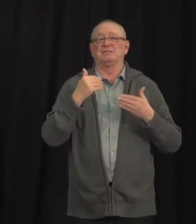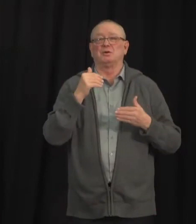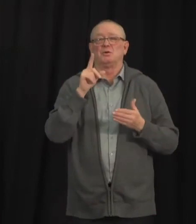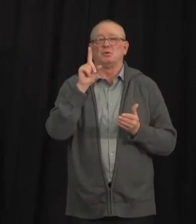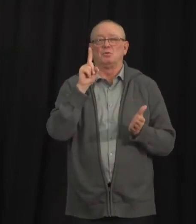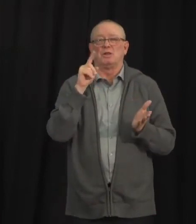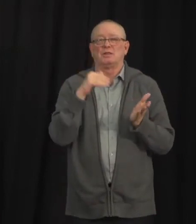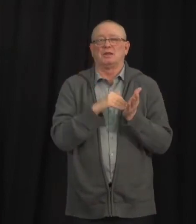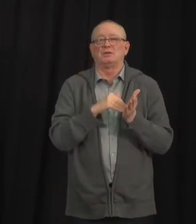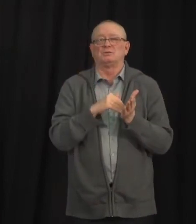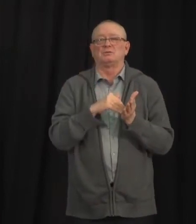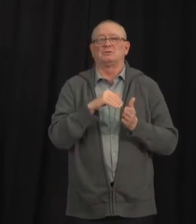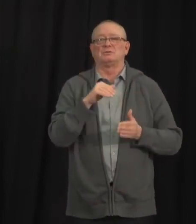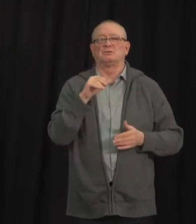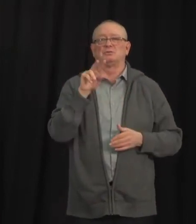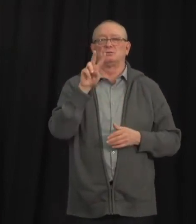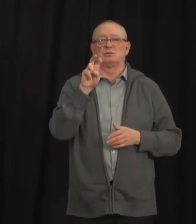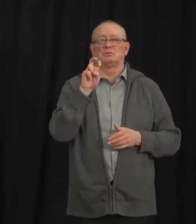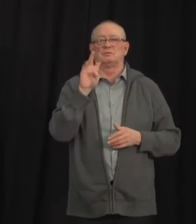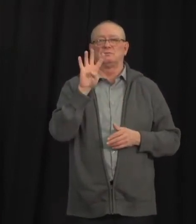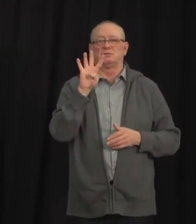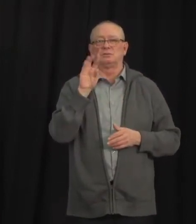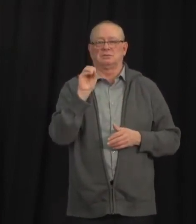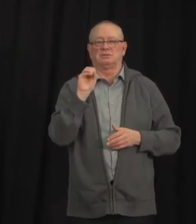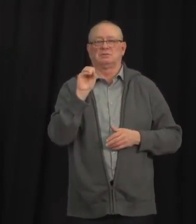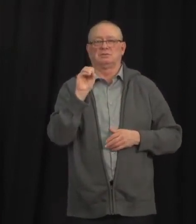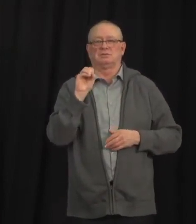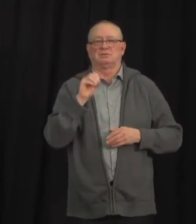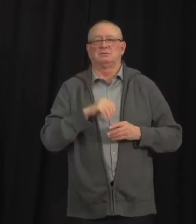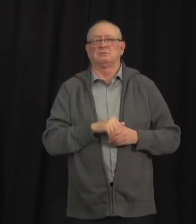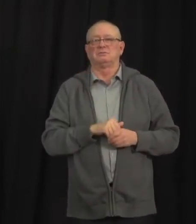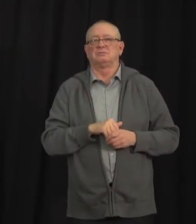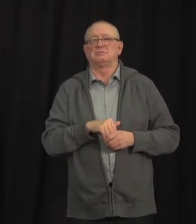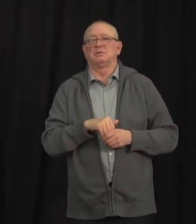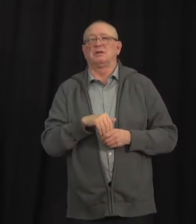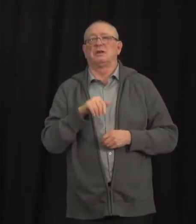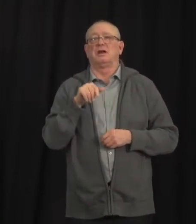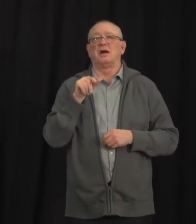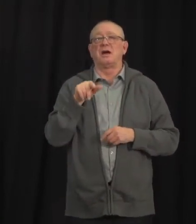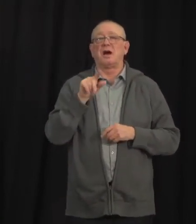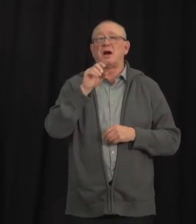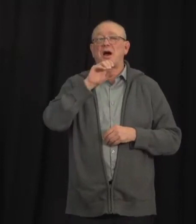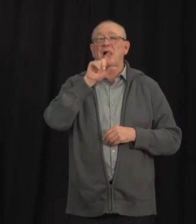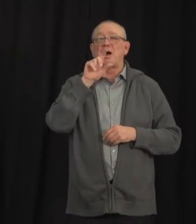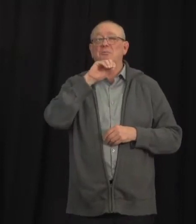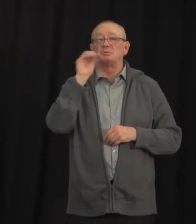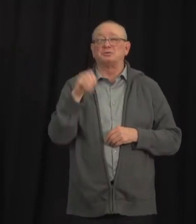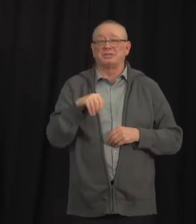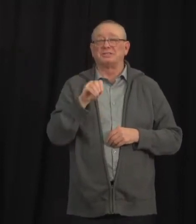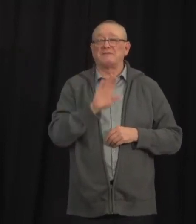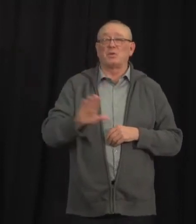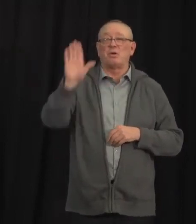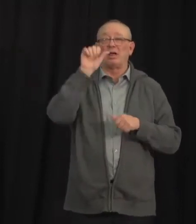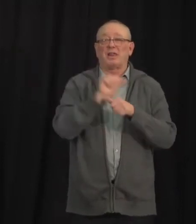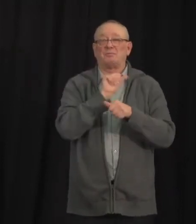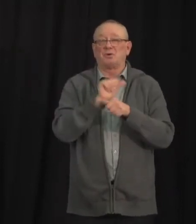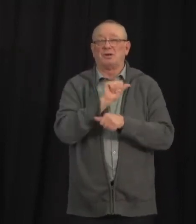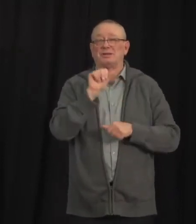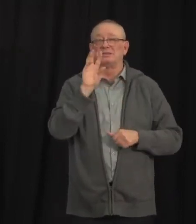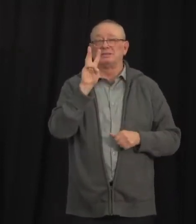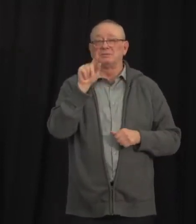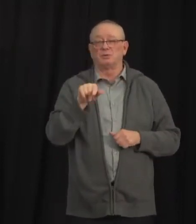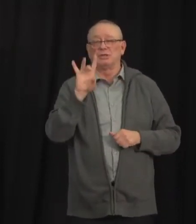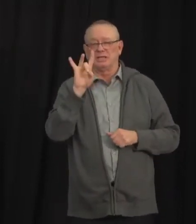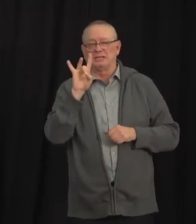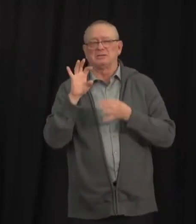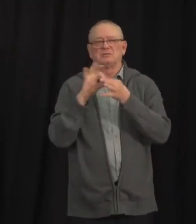.8%. There are currently active alerts or outbreaks in 448 schools, or about 19